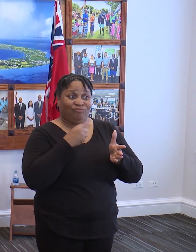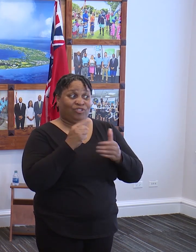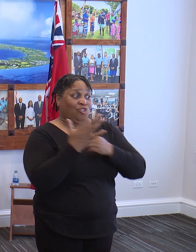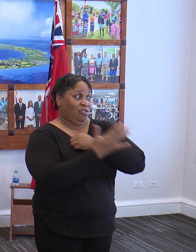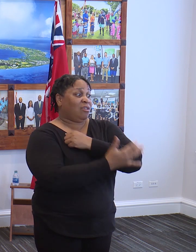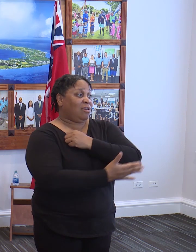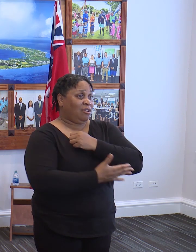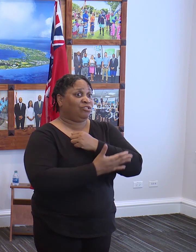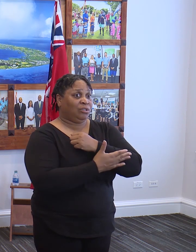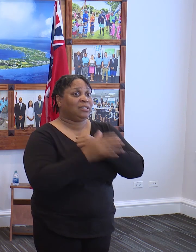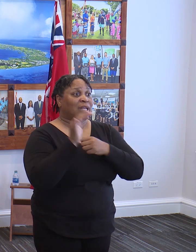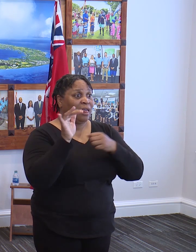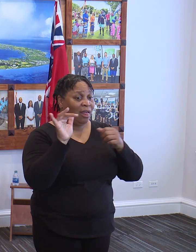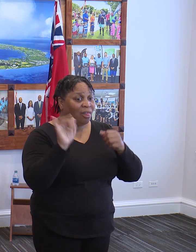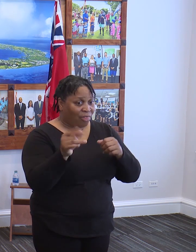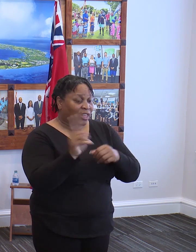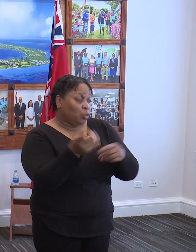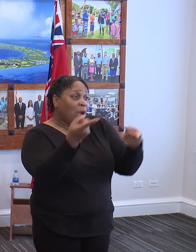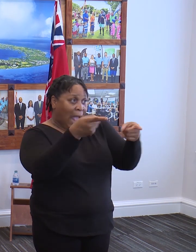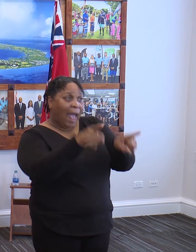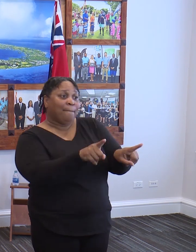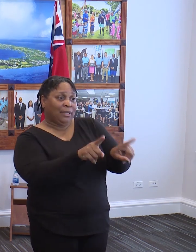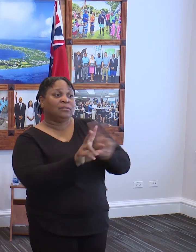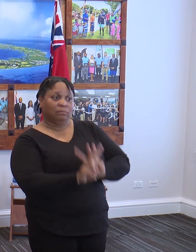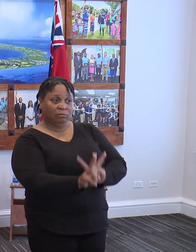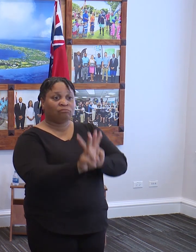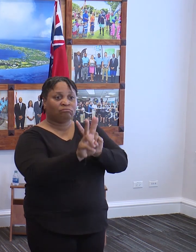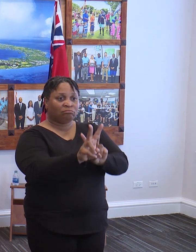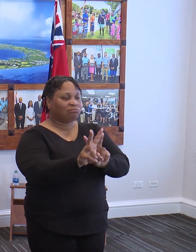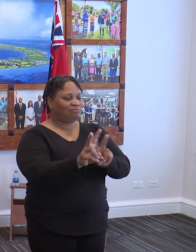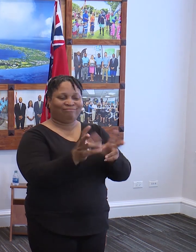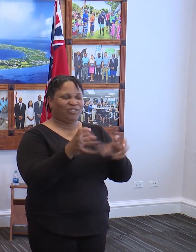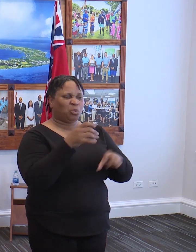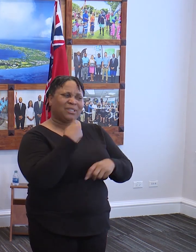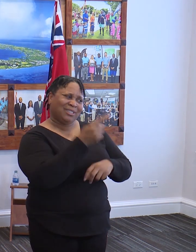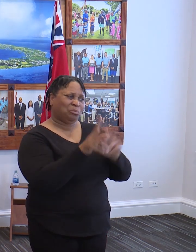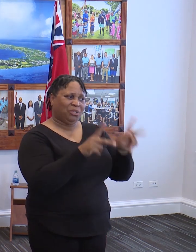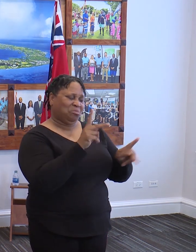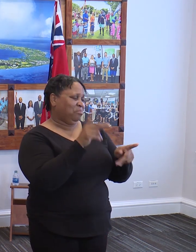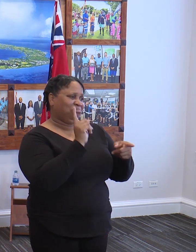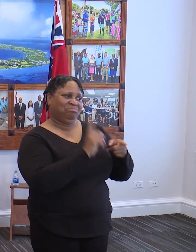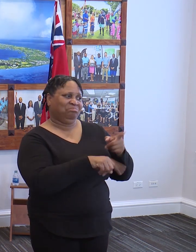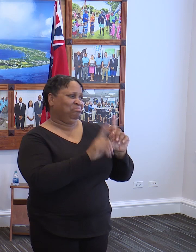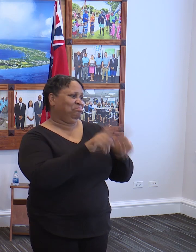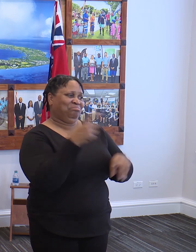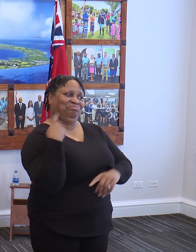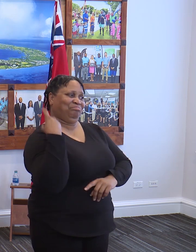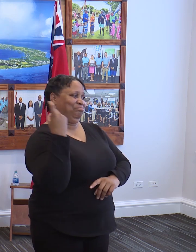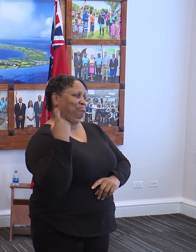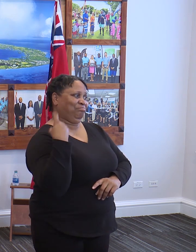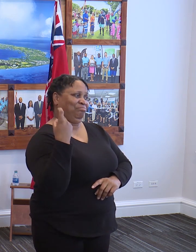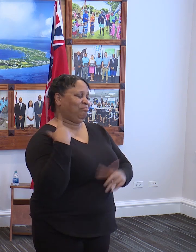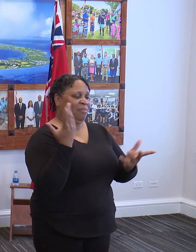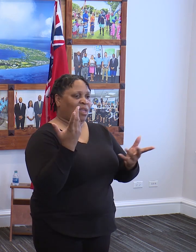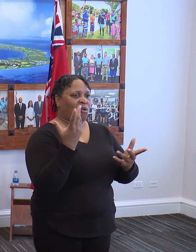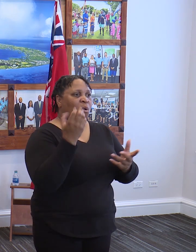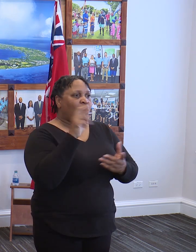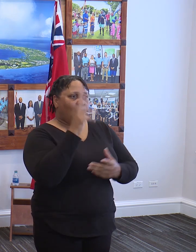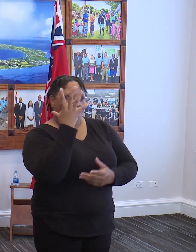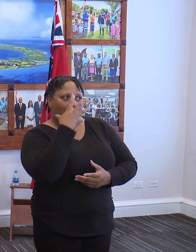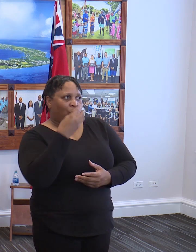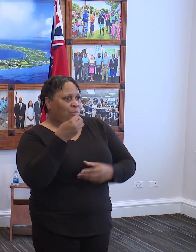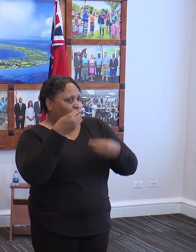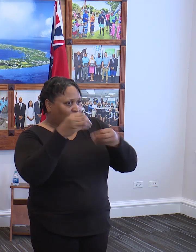that's where these large outbreaks actually happen. We don't want to tell people that they can't go to their gym and that means or beauty